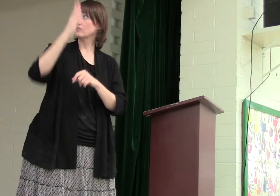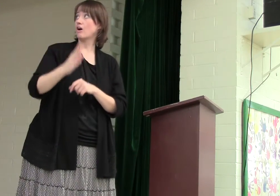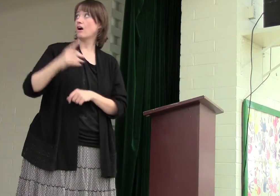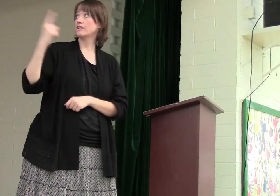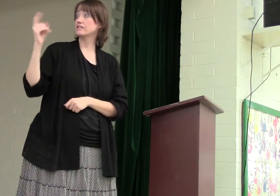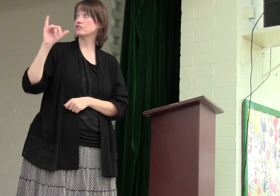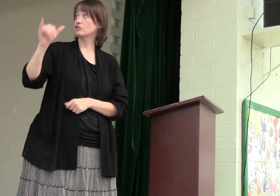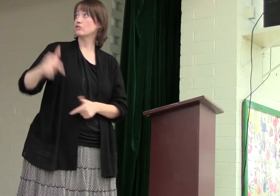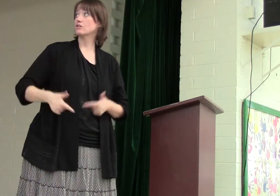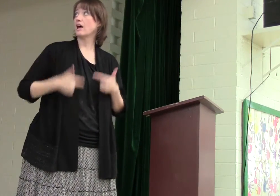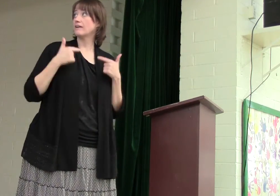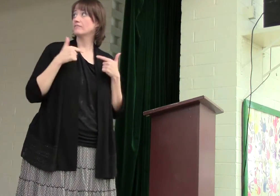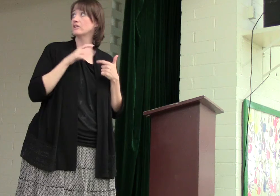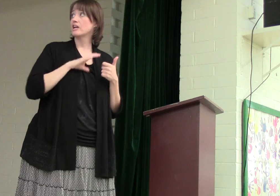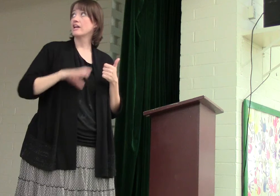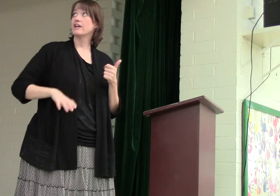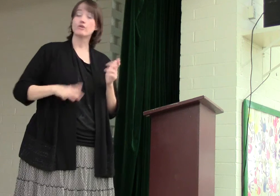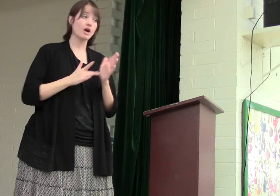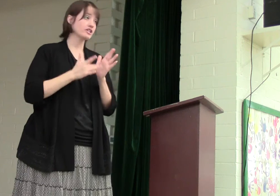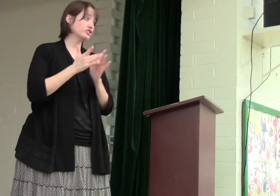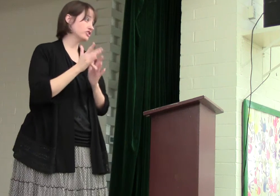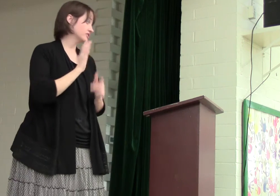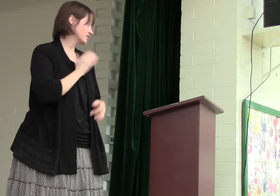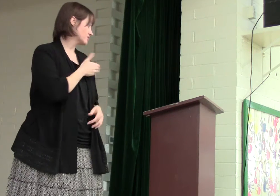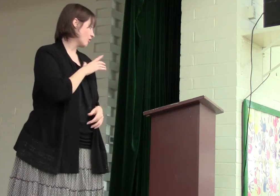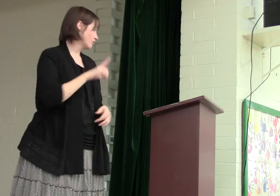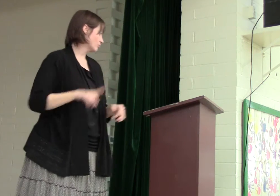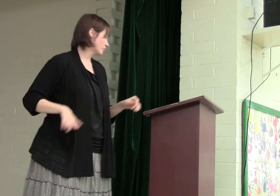God is eternal life in Christ Jesus our Lord.